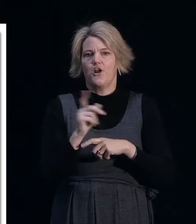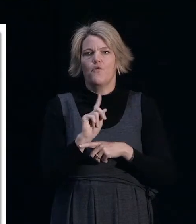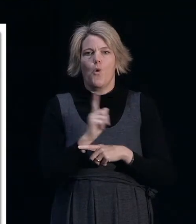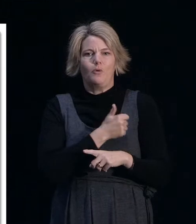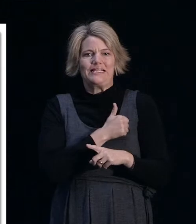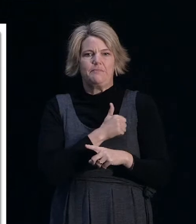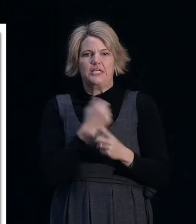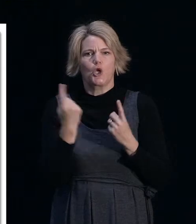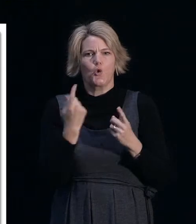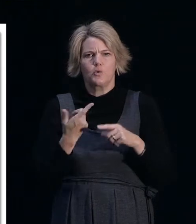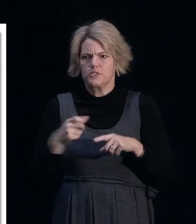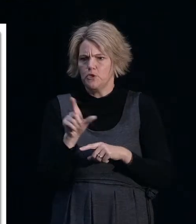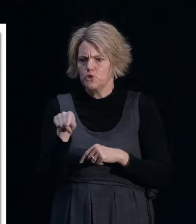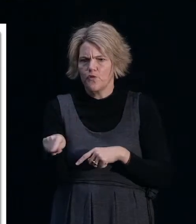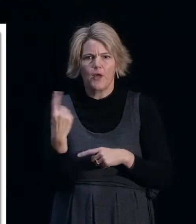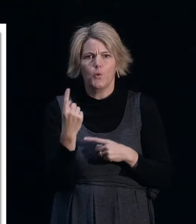was supposed to do what.